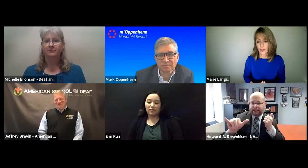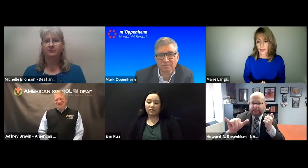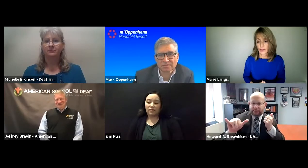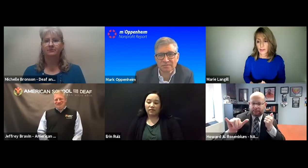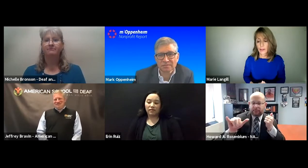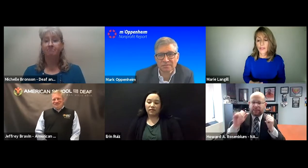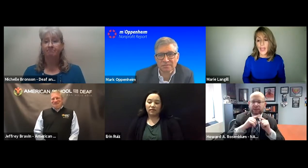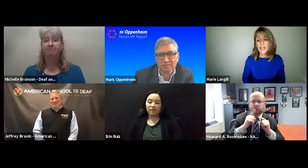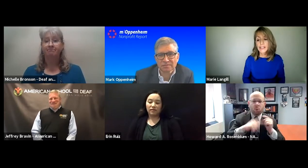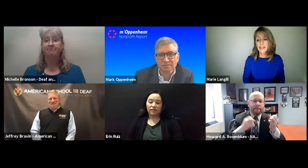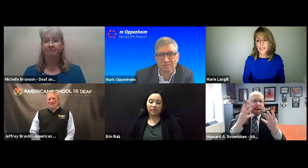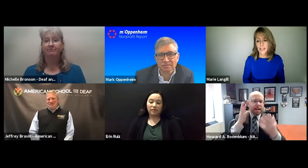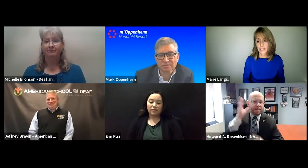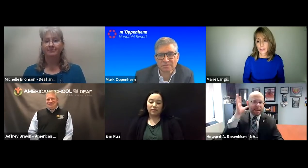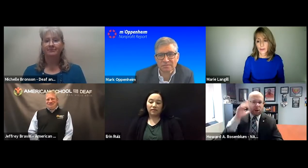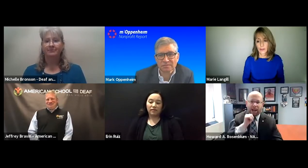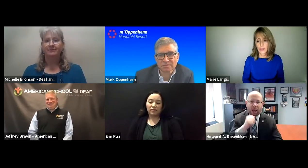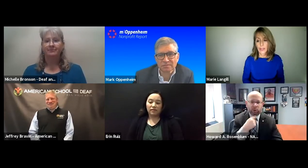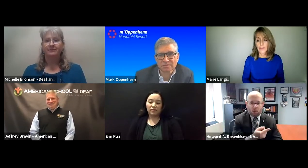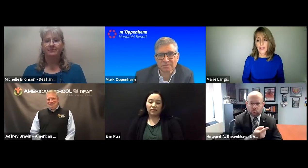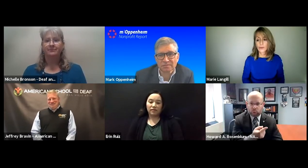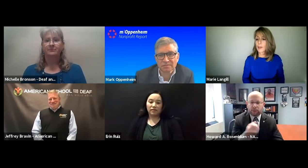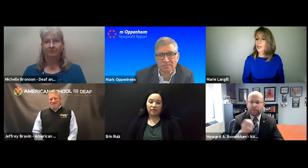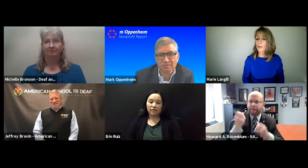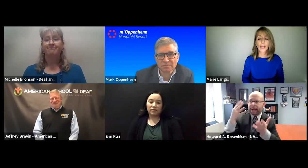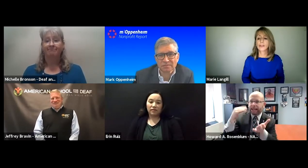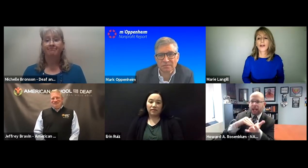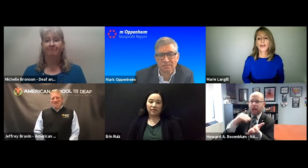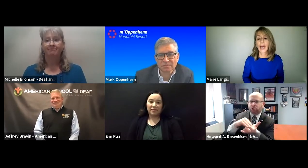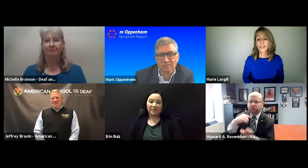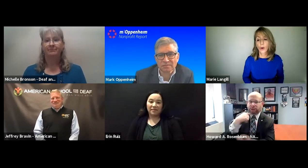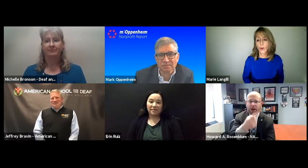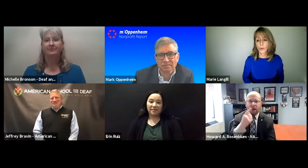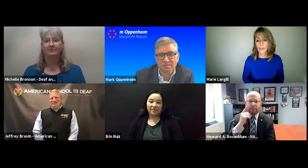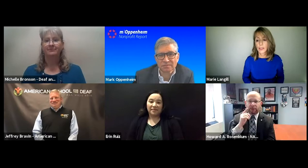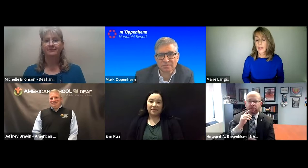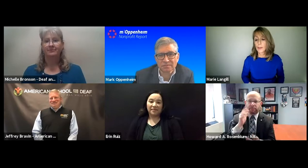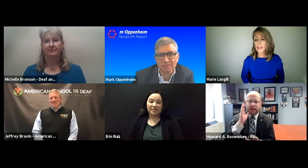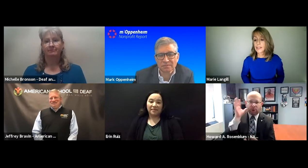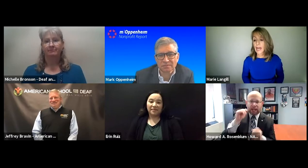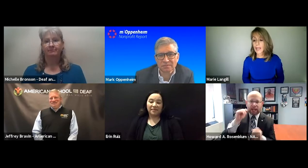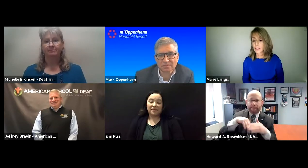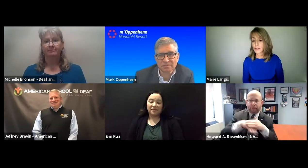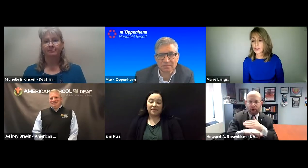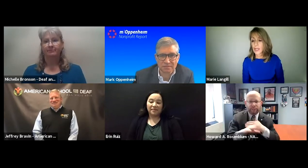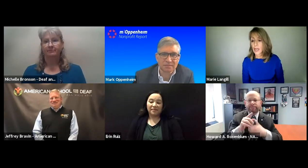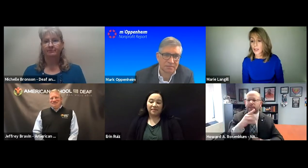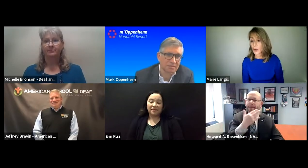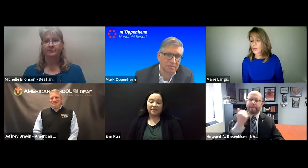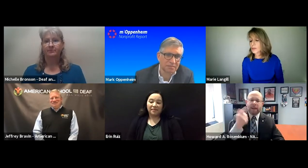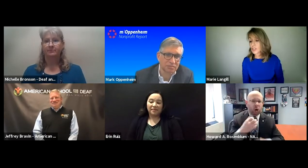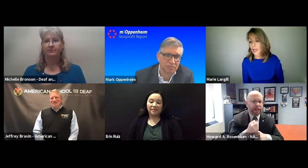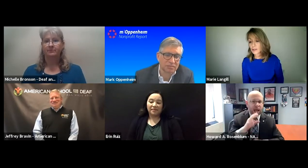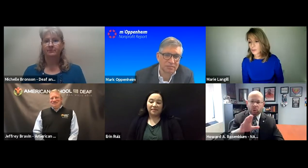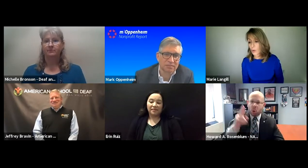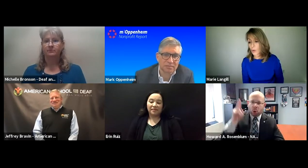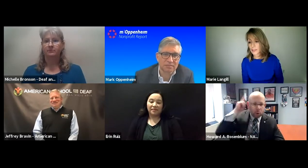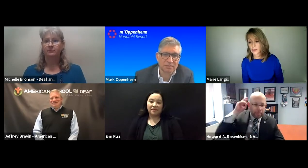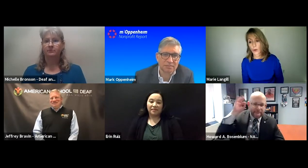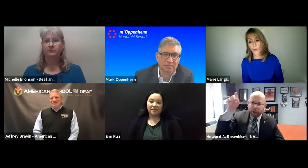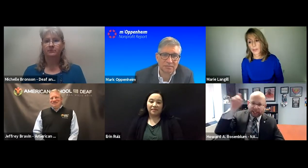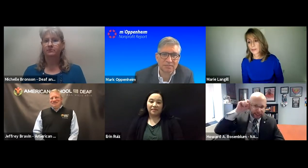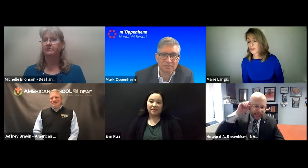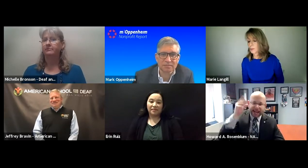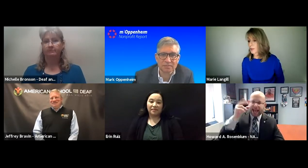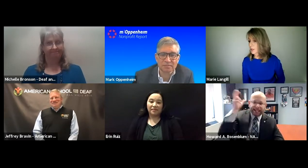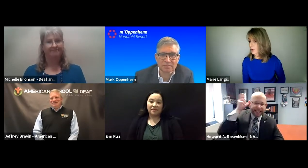everything. That is the key. And that's what many parents are not told. Many doctors, you know, when child is born,